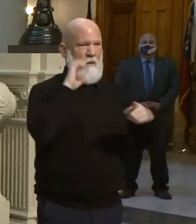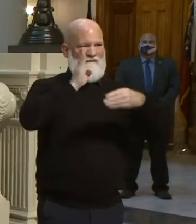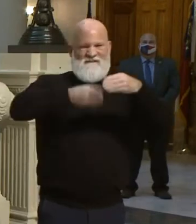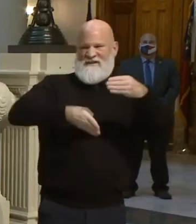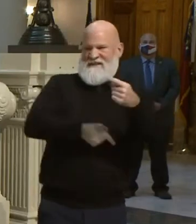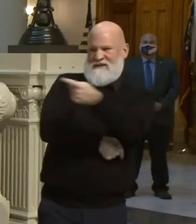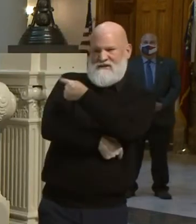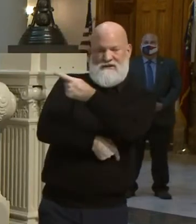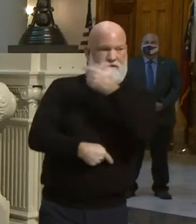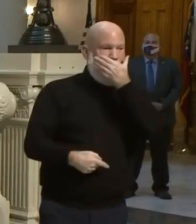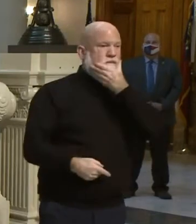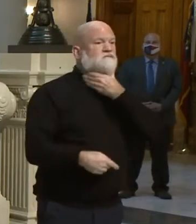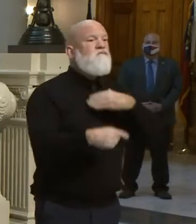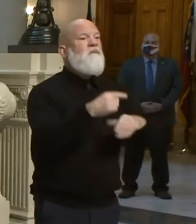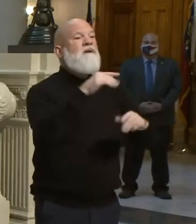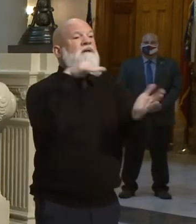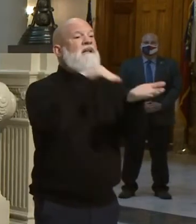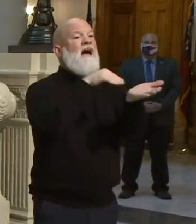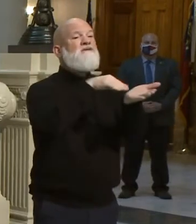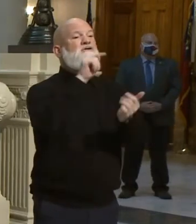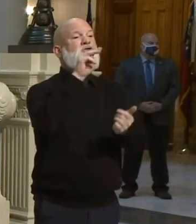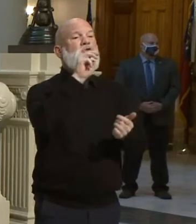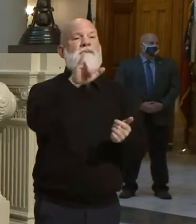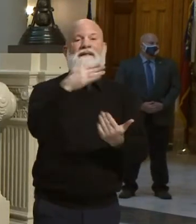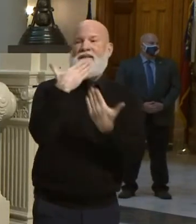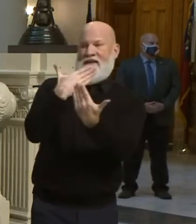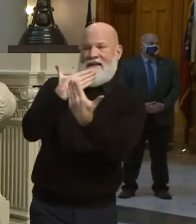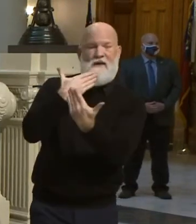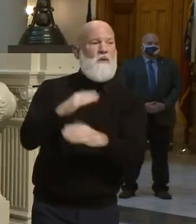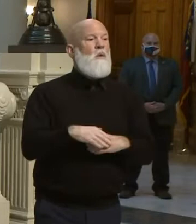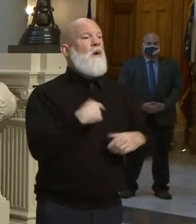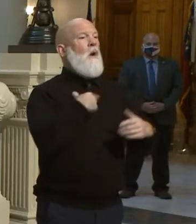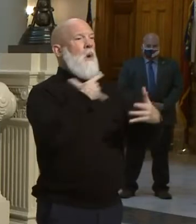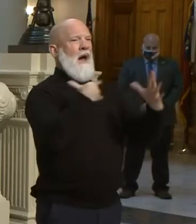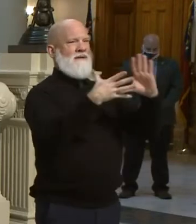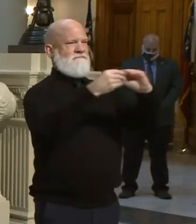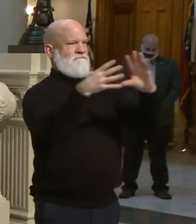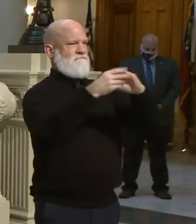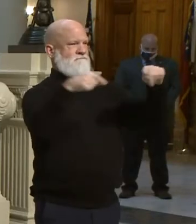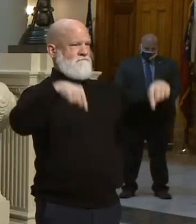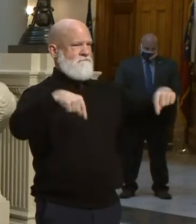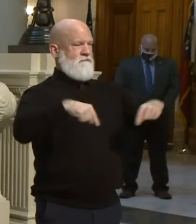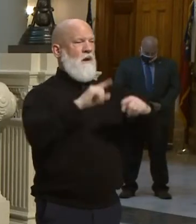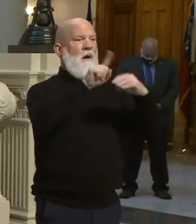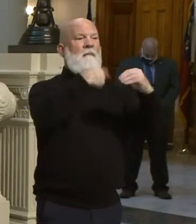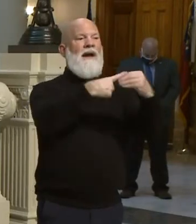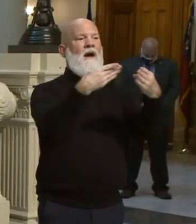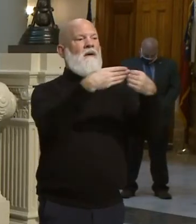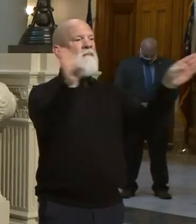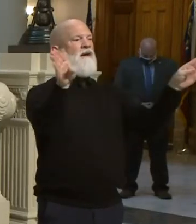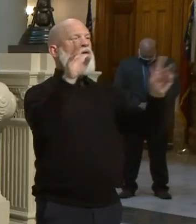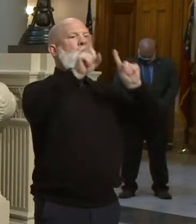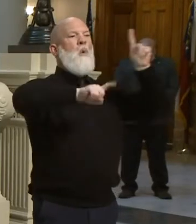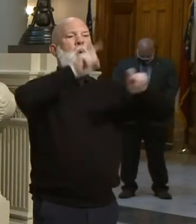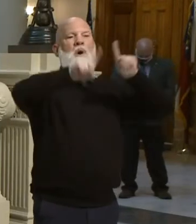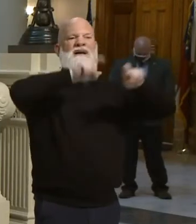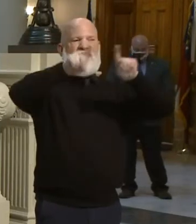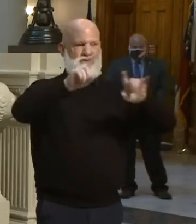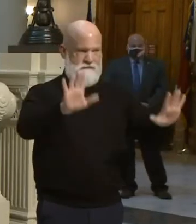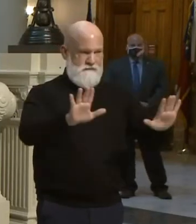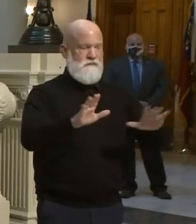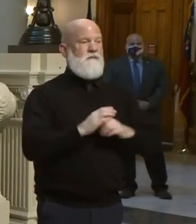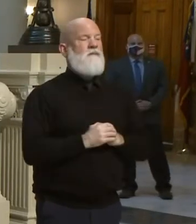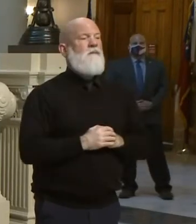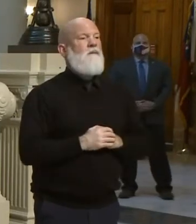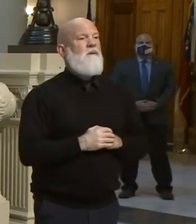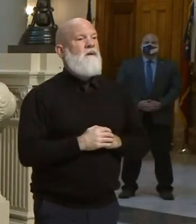Thank you, Dr. Toomey, for that. And I just want to make brief comments real quick before we open it up to questions for Dr. Toomey and myself